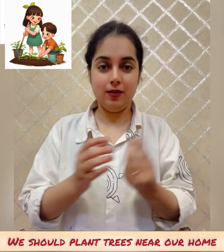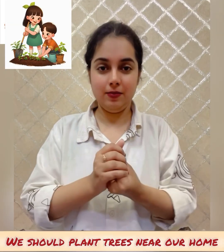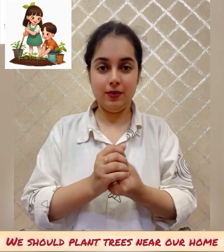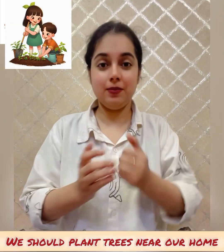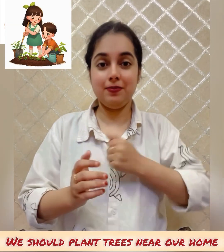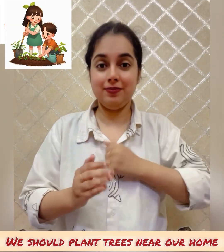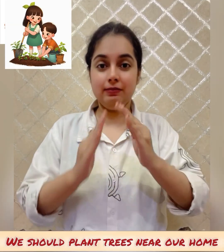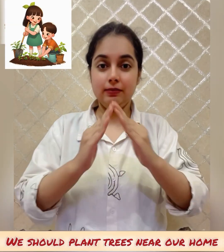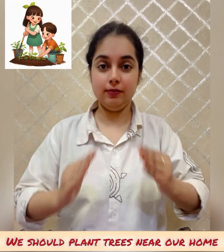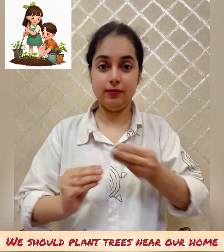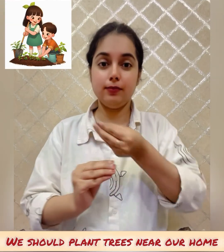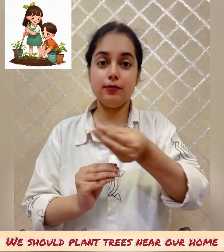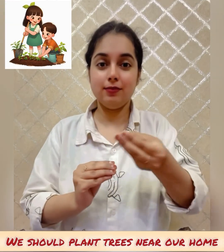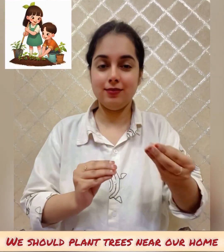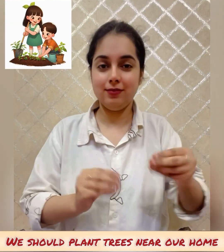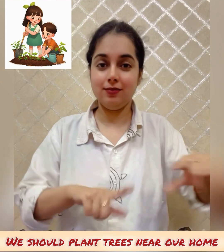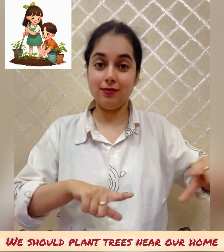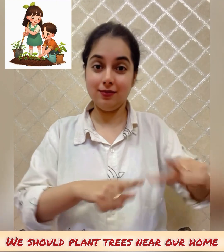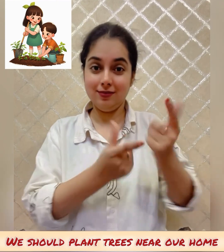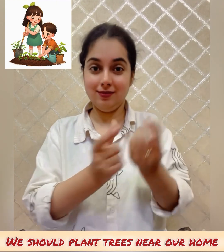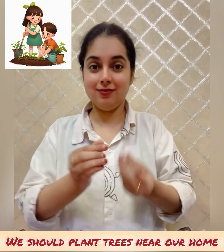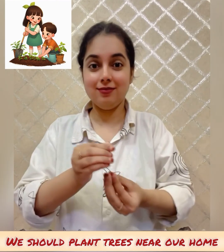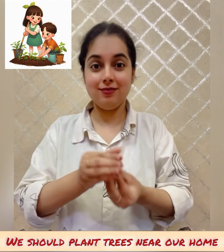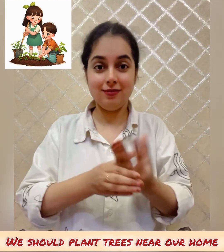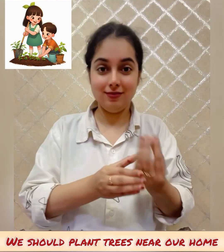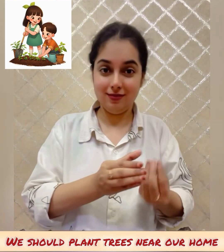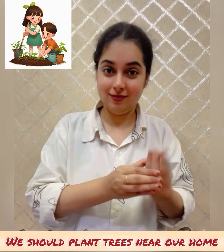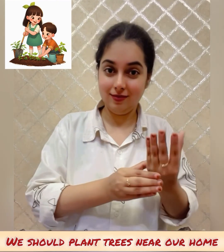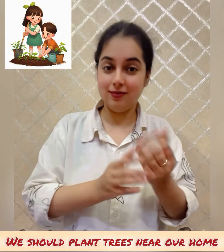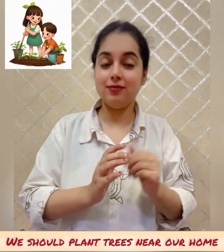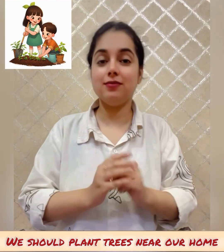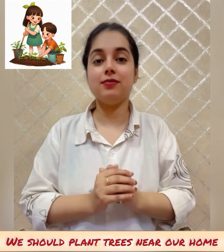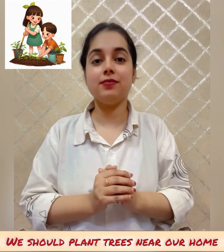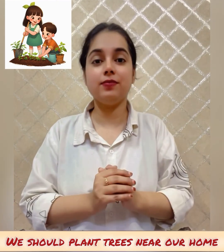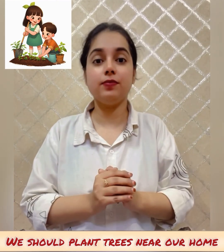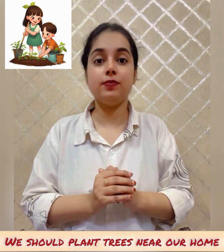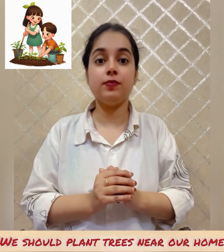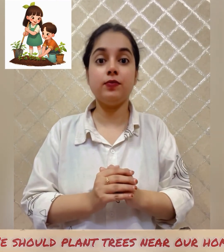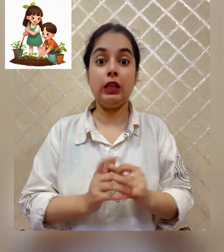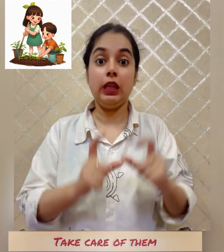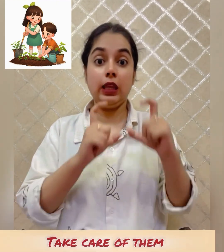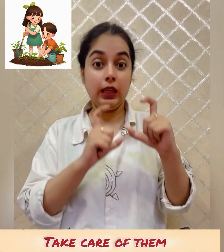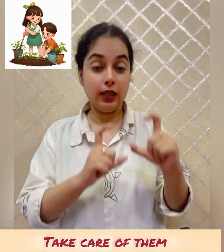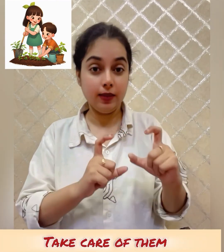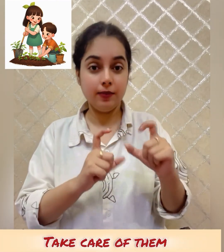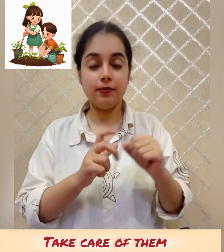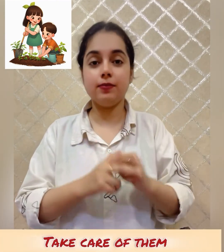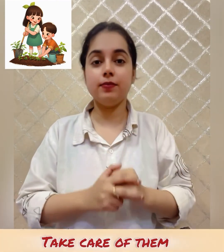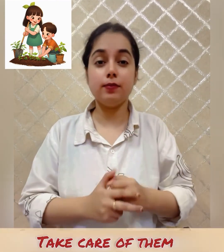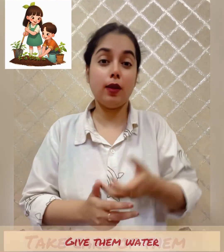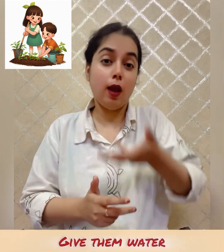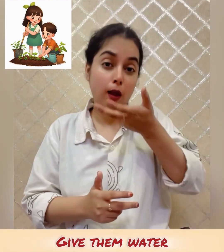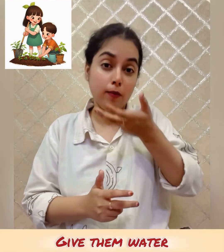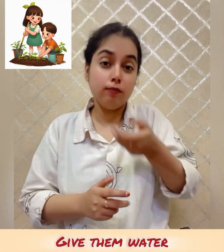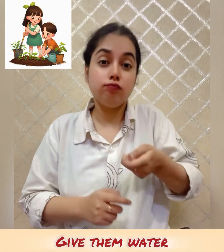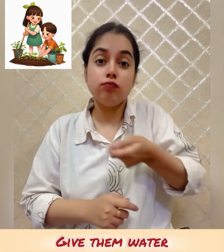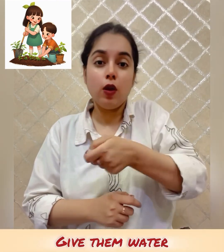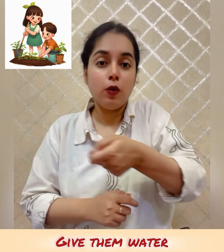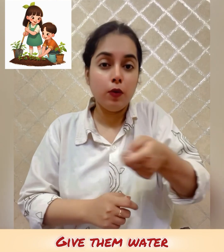We should plant trees near our home. Take care of them. Give